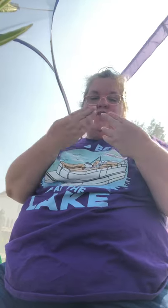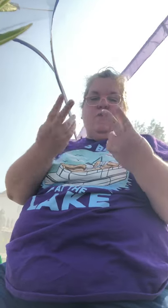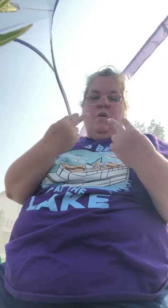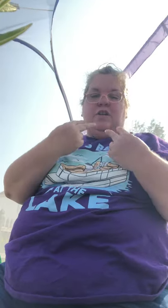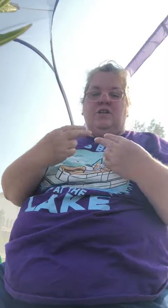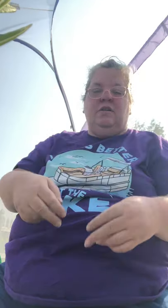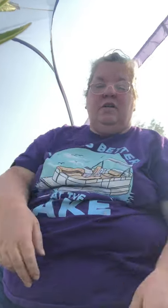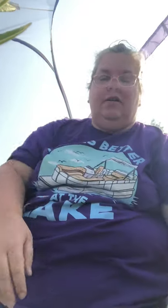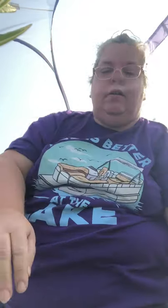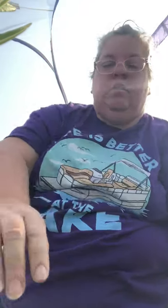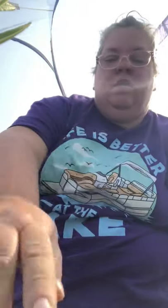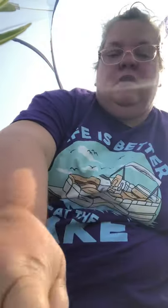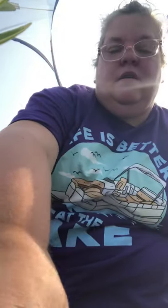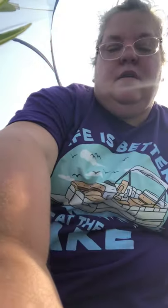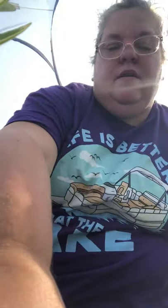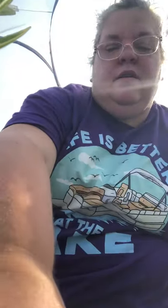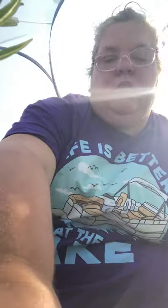for watching watching for watching thank you so Thank